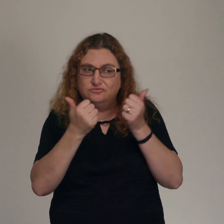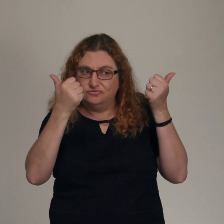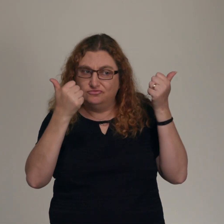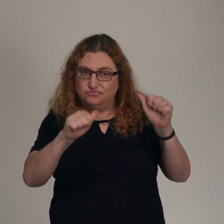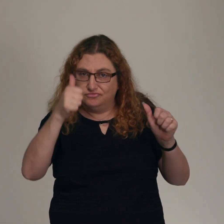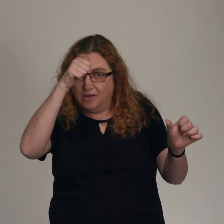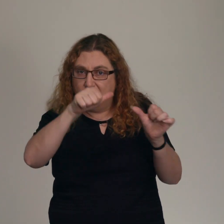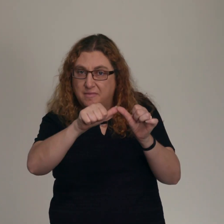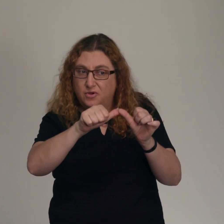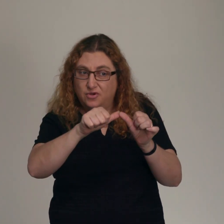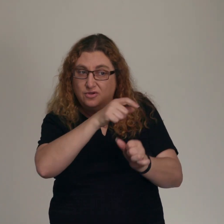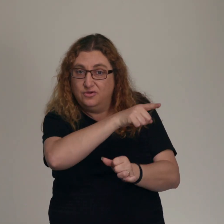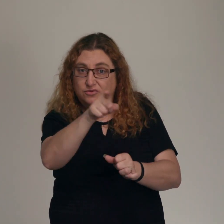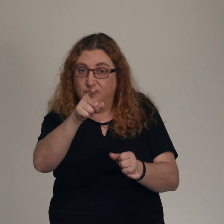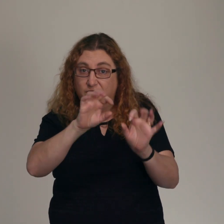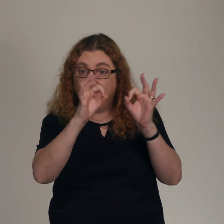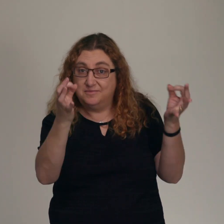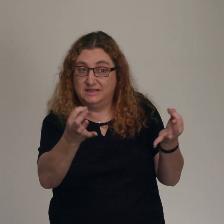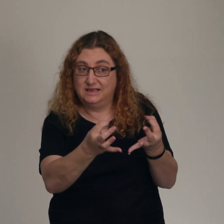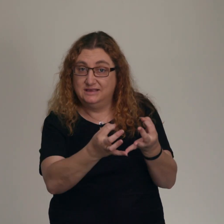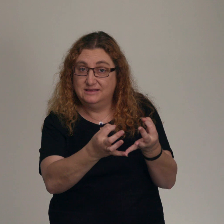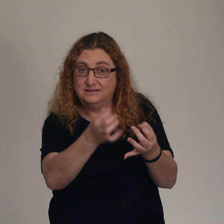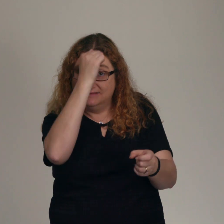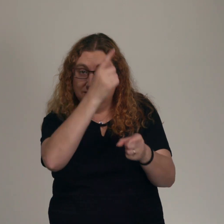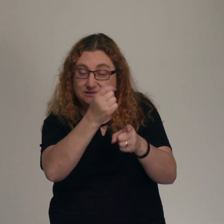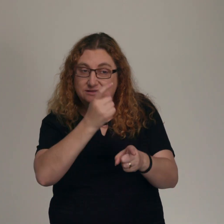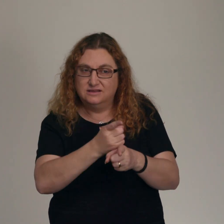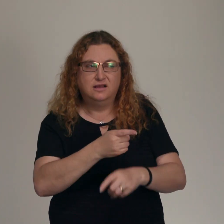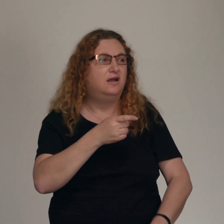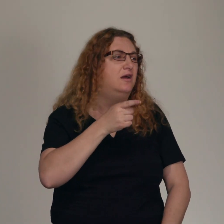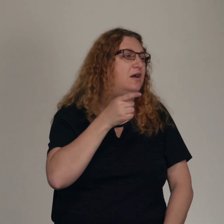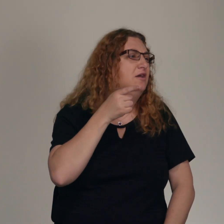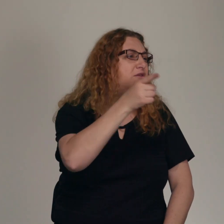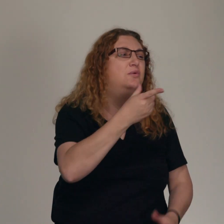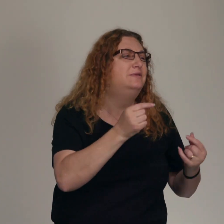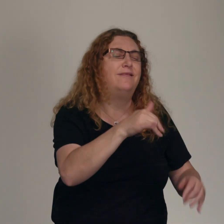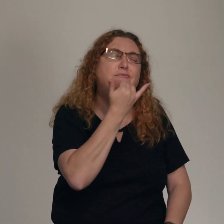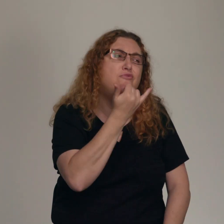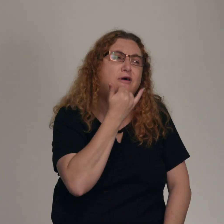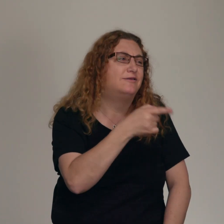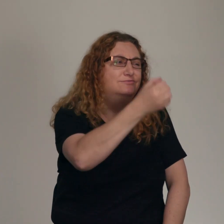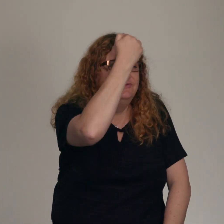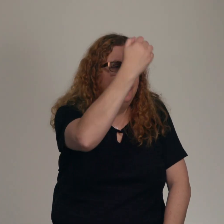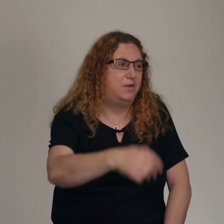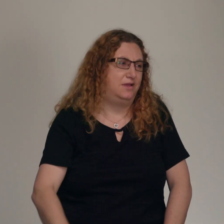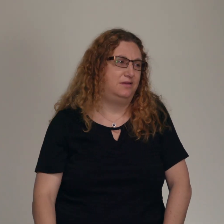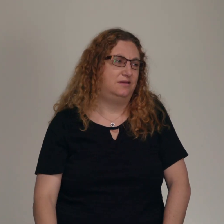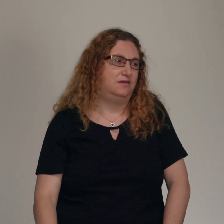We think other people are handling a situation so stupidly. We think to ourselves as we see their posts on